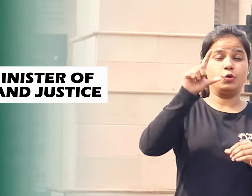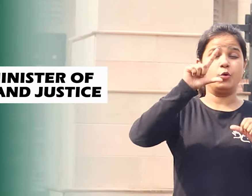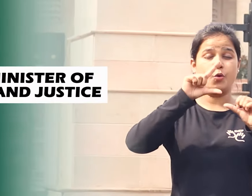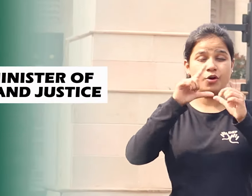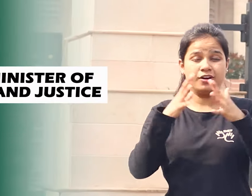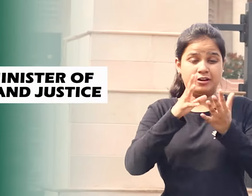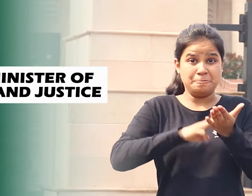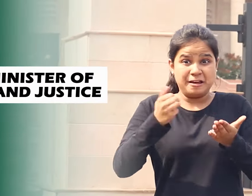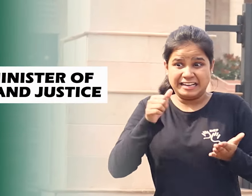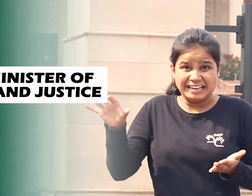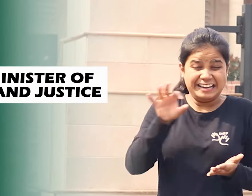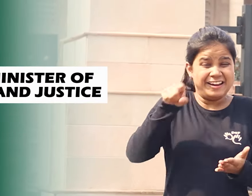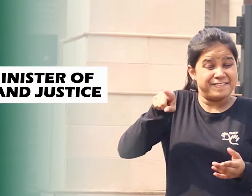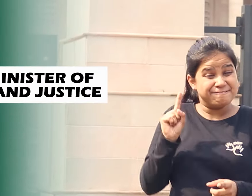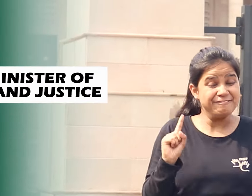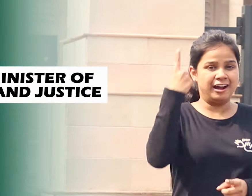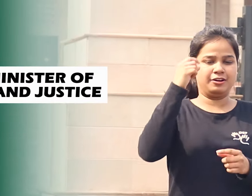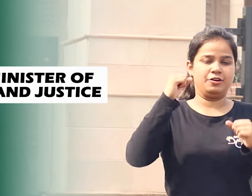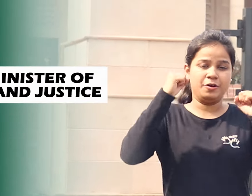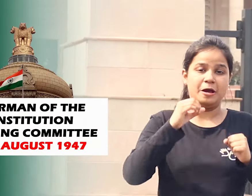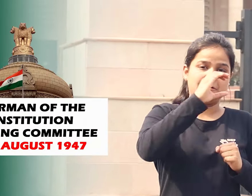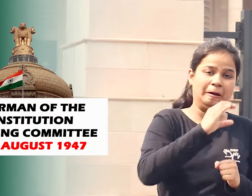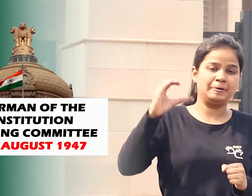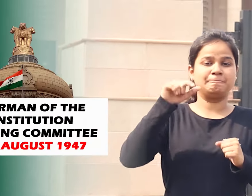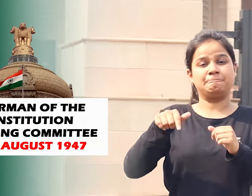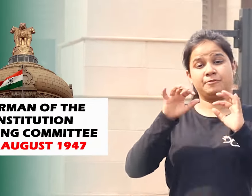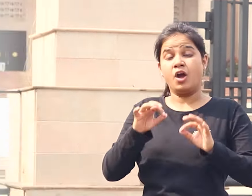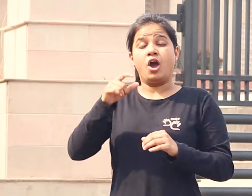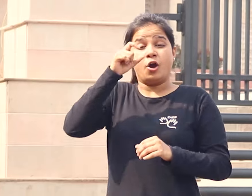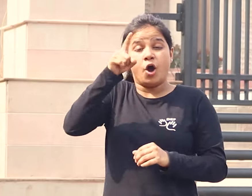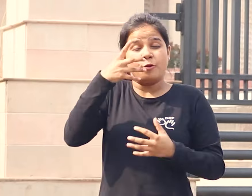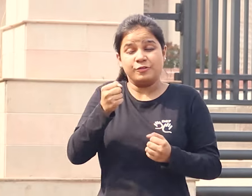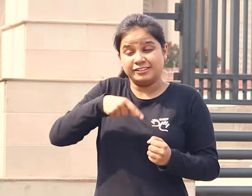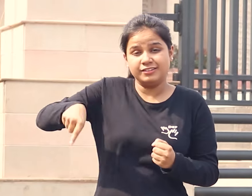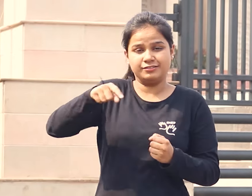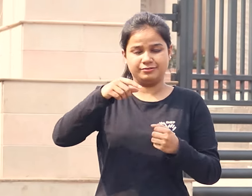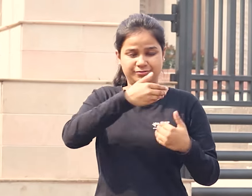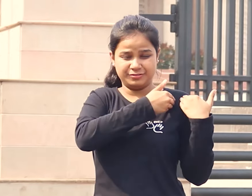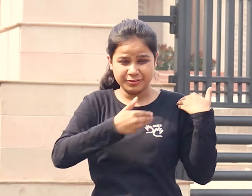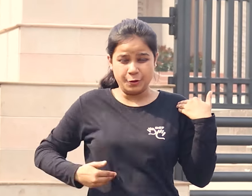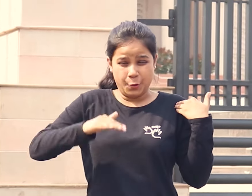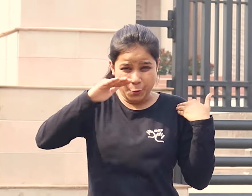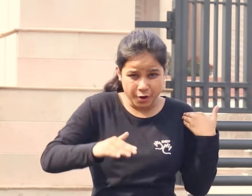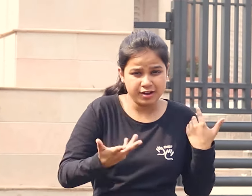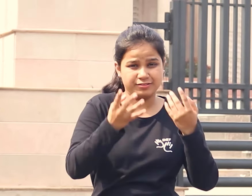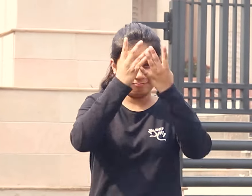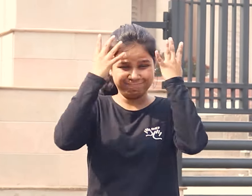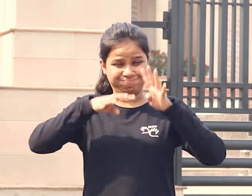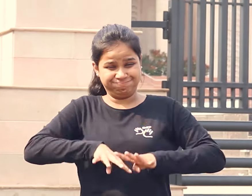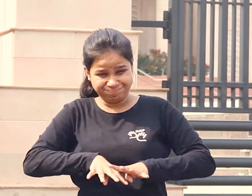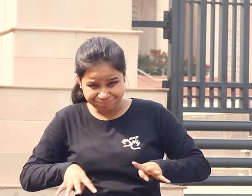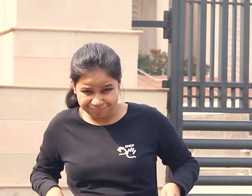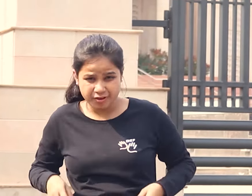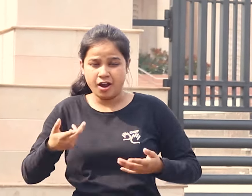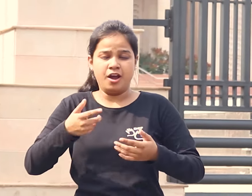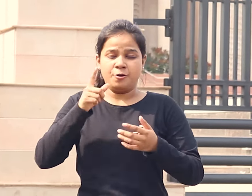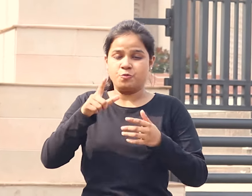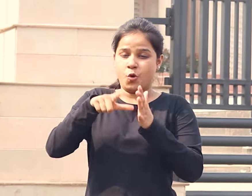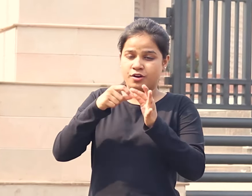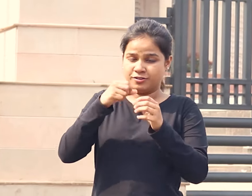He became the chairman of the constitution on 29th August 1947. He was known for legislating the reservation bill